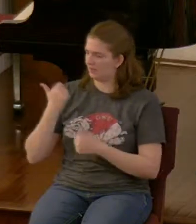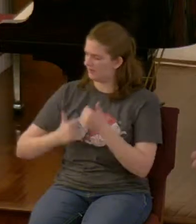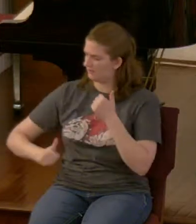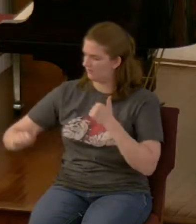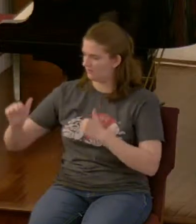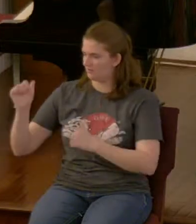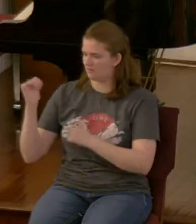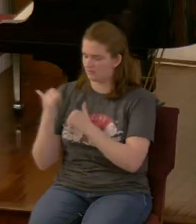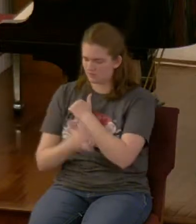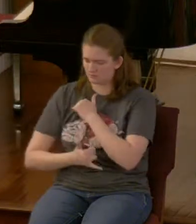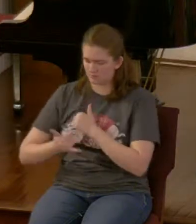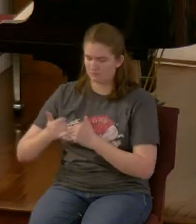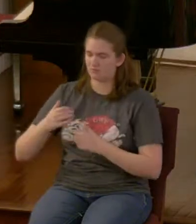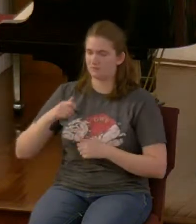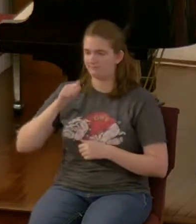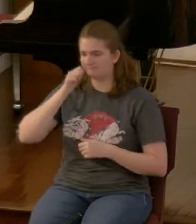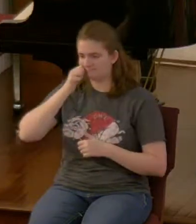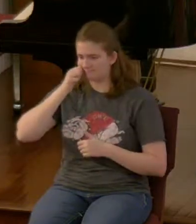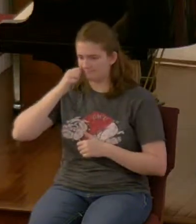was given to him